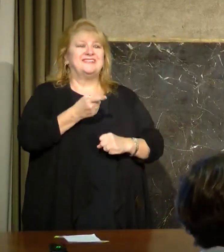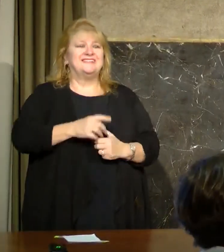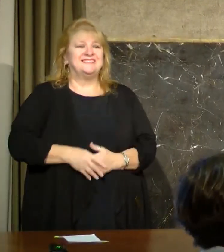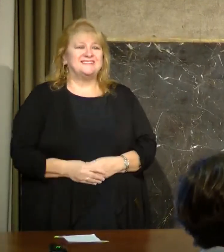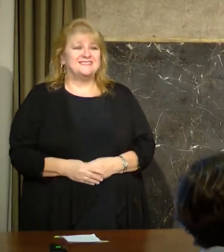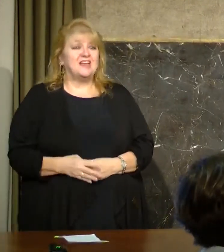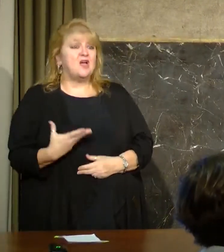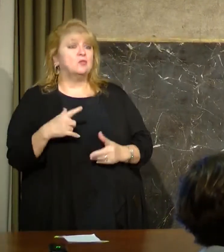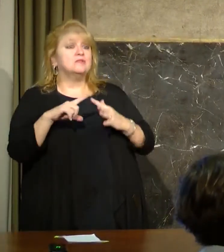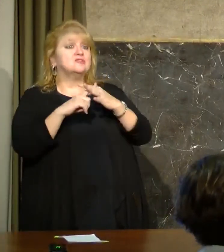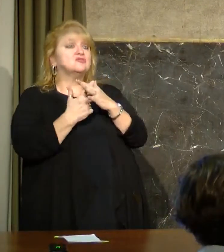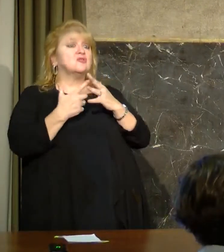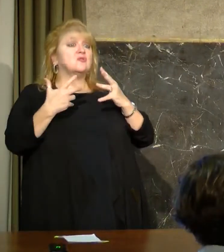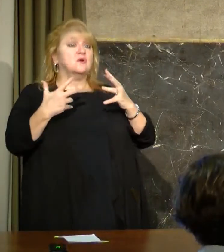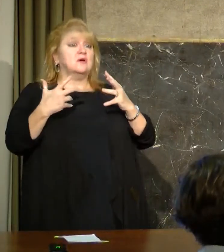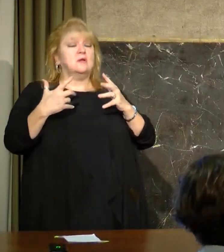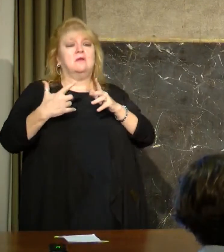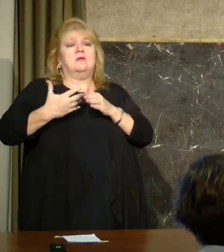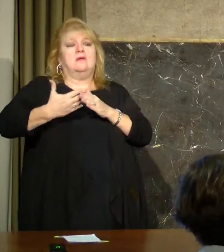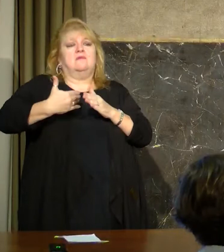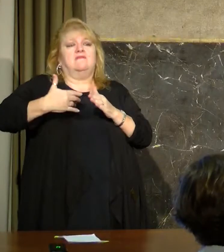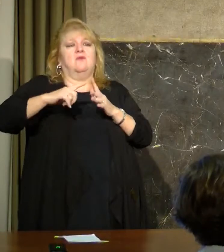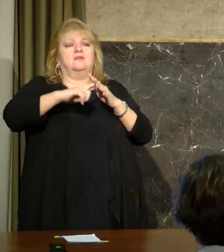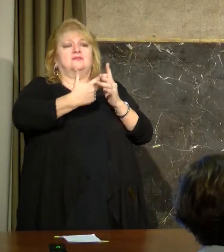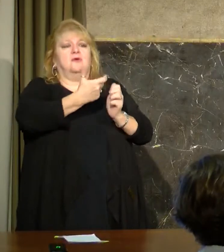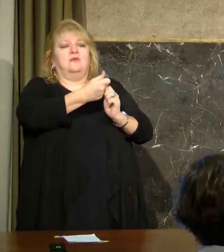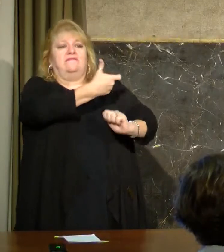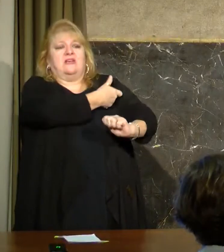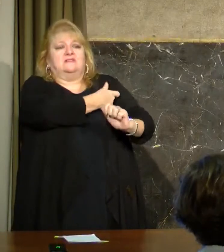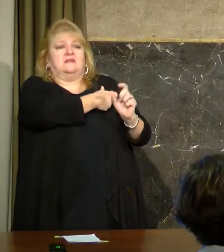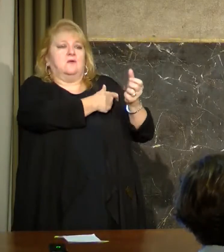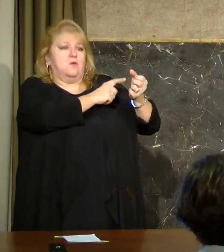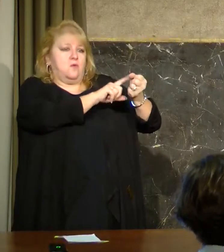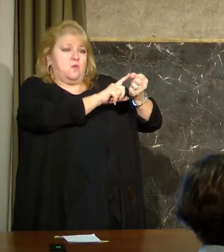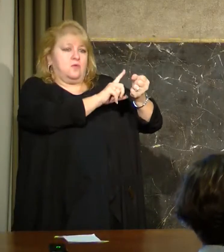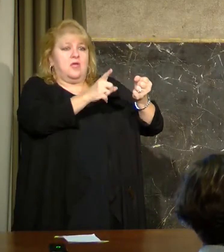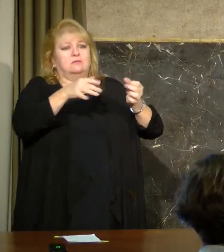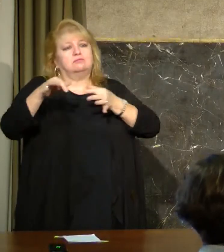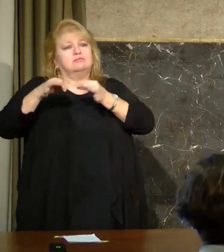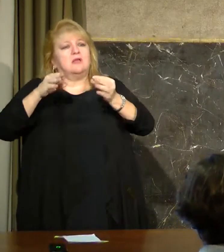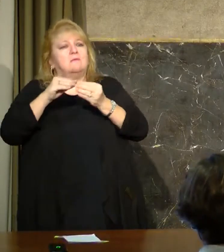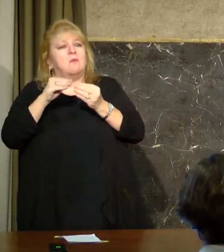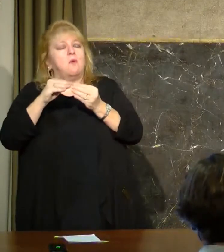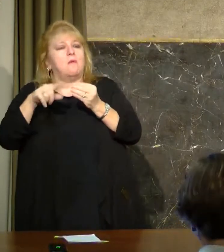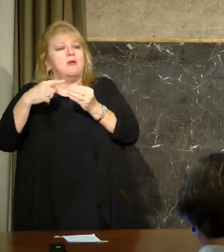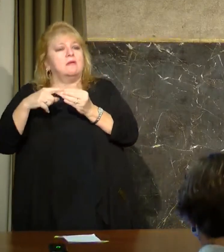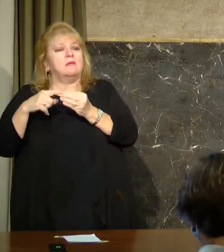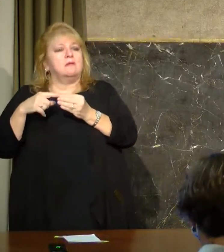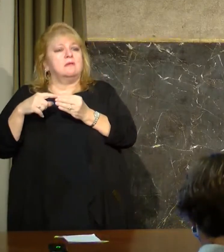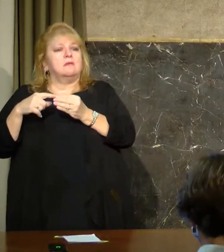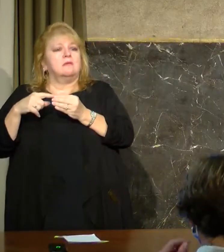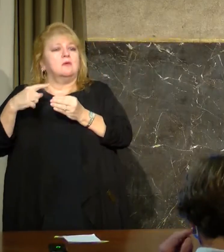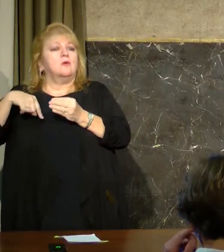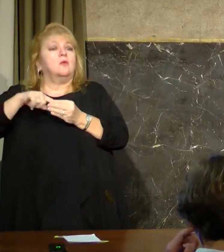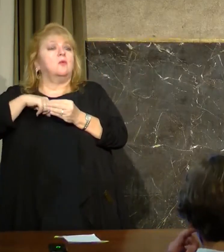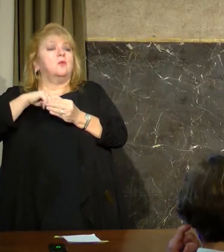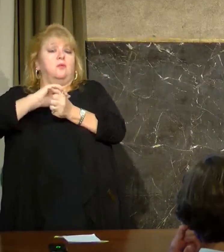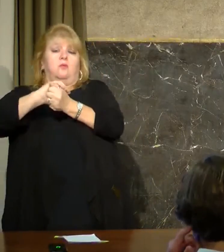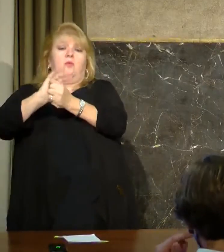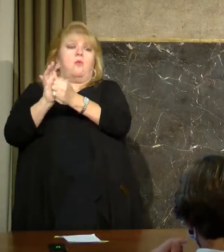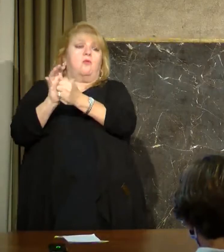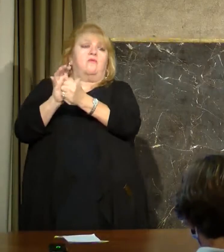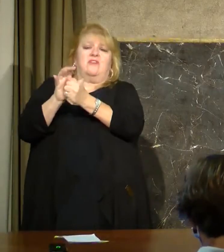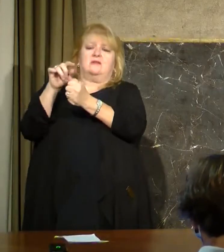I'm going to start off just before we talk about the vaccine, just talk about where we are in a little bit more detail with the outbreak here.